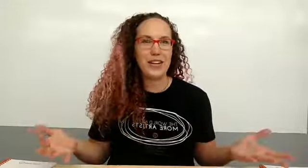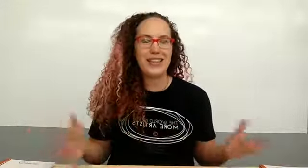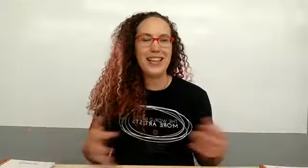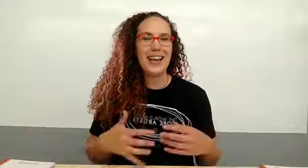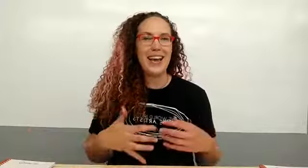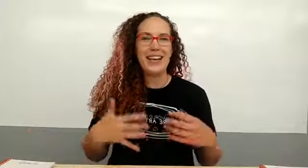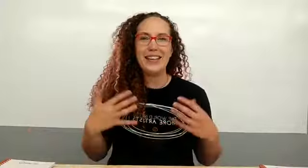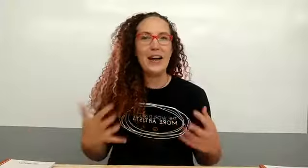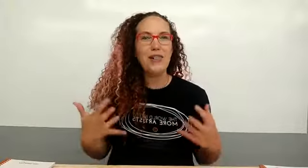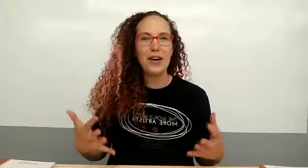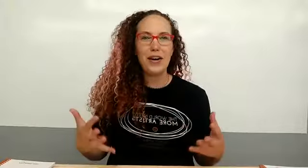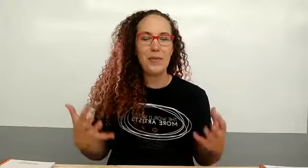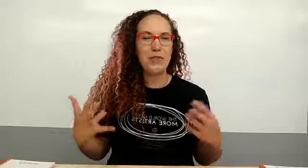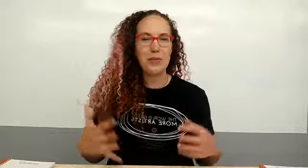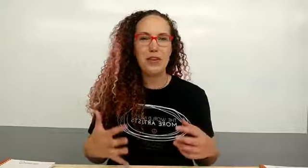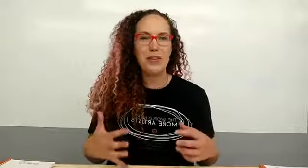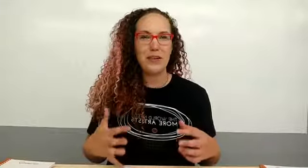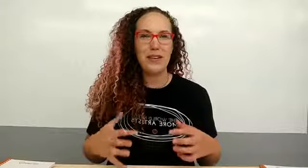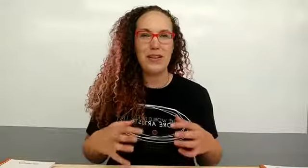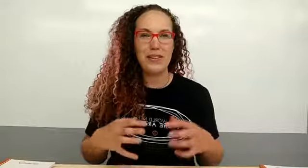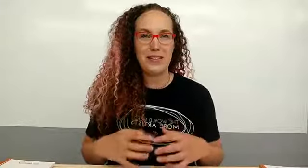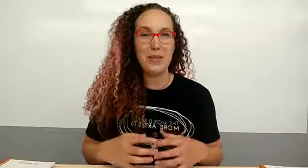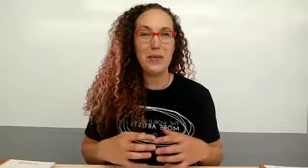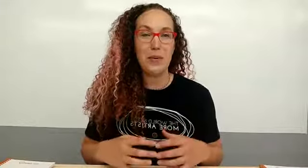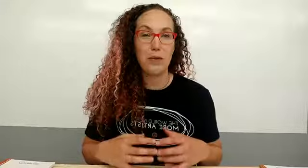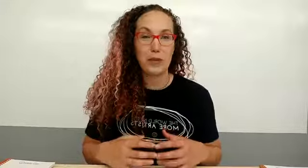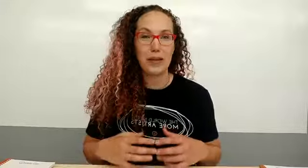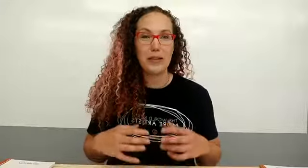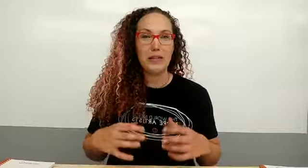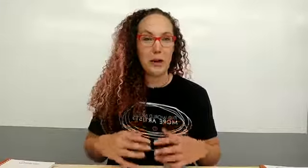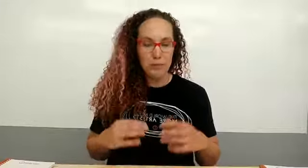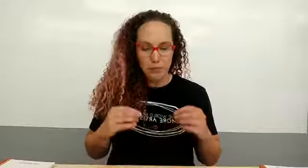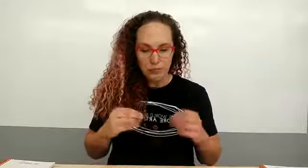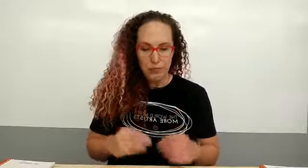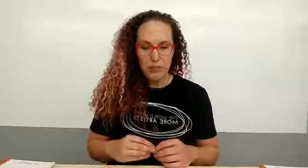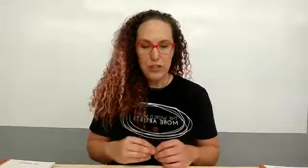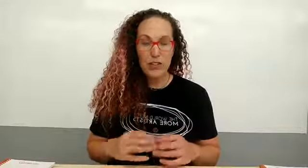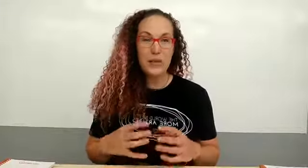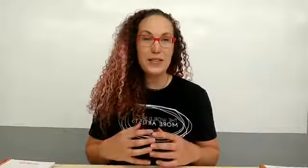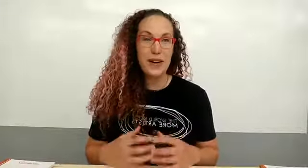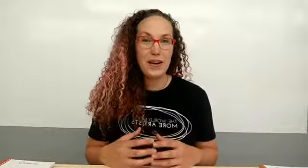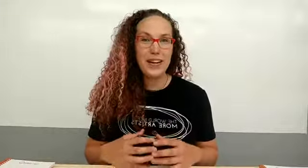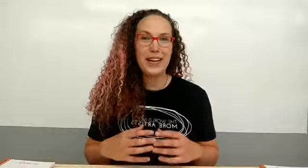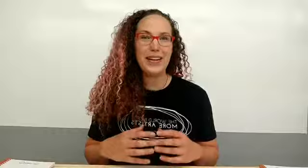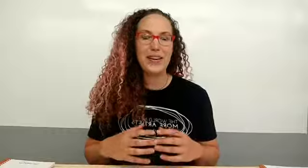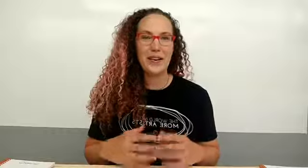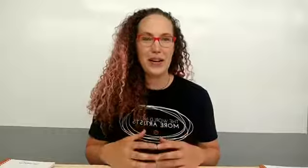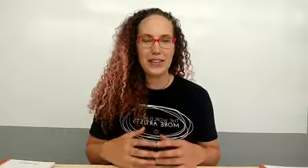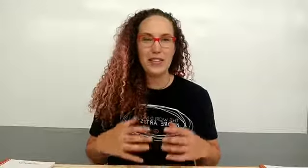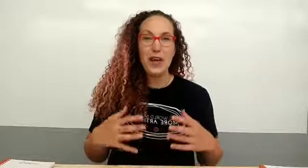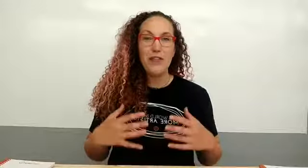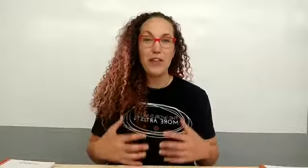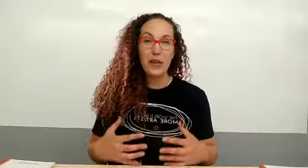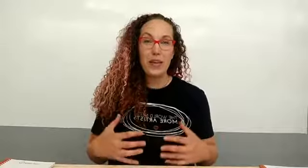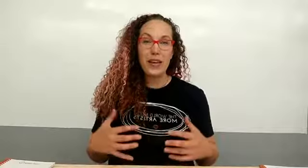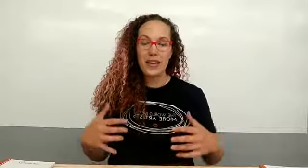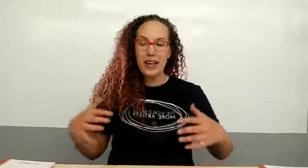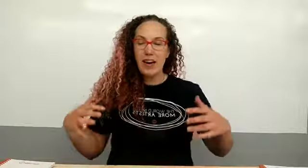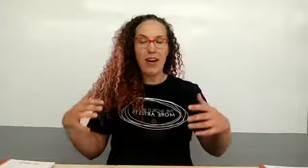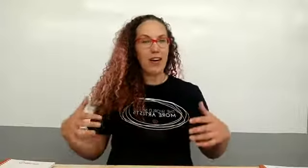that love art but don't live anywhere that's doing what we're doing so so we started in in August filming our